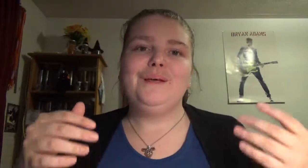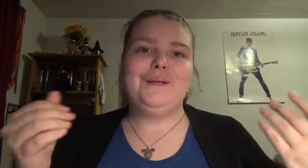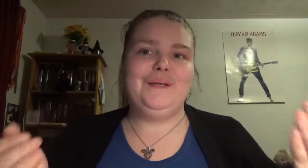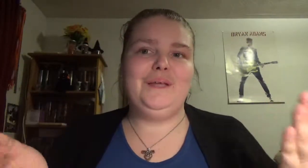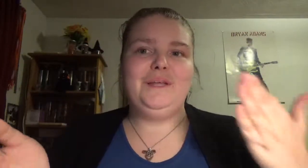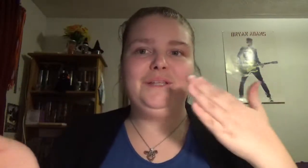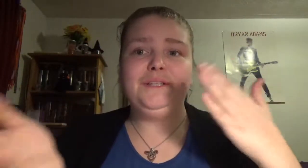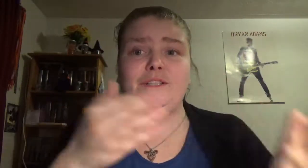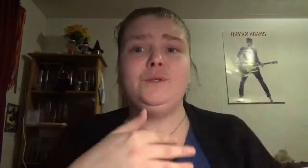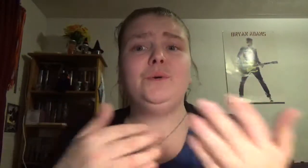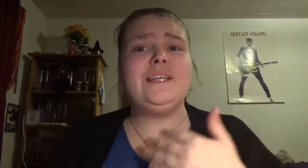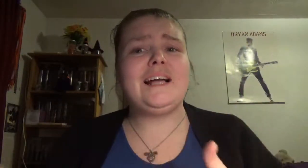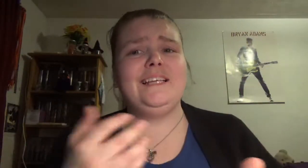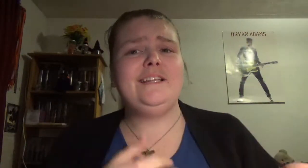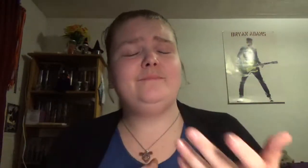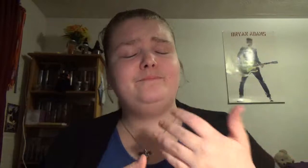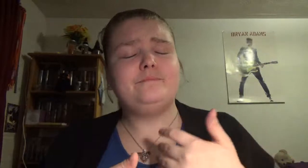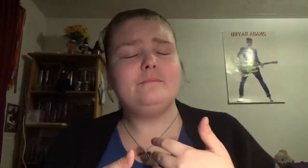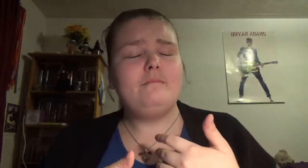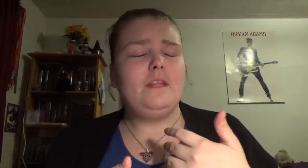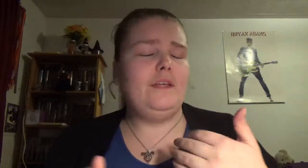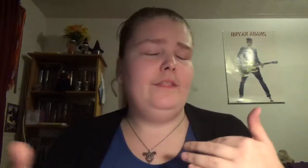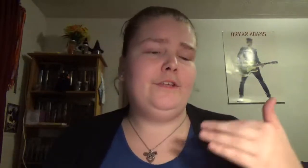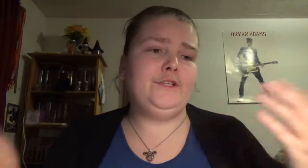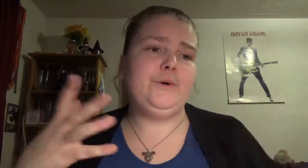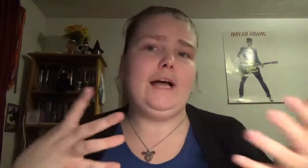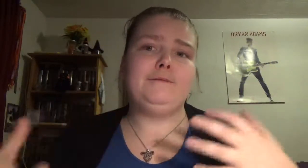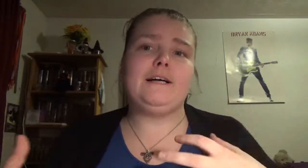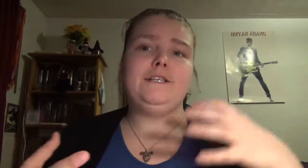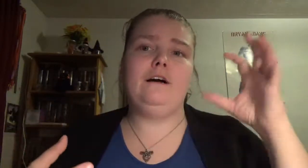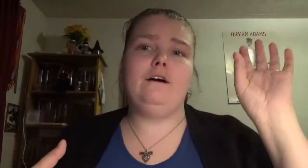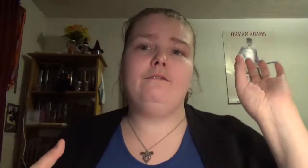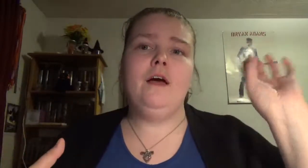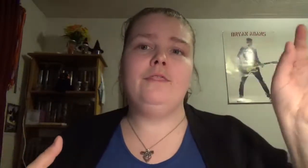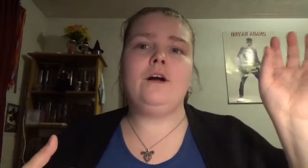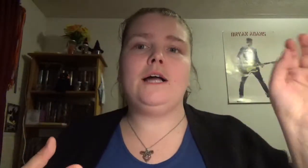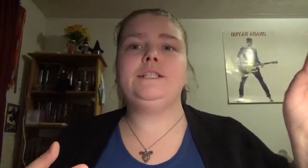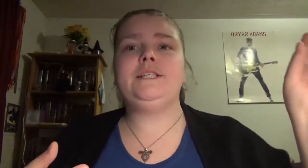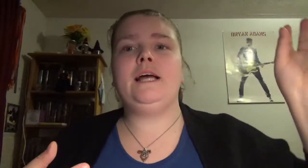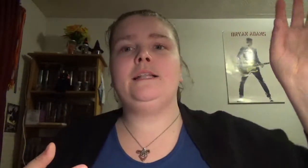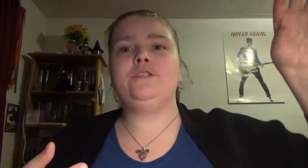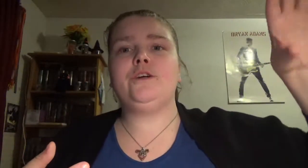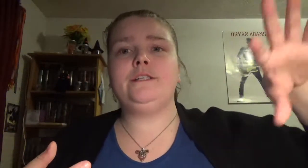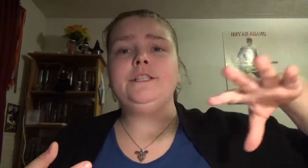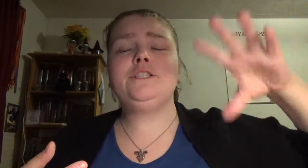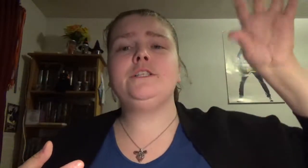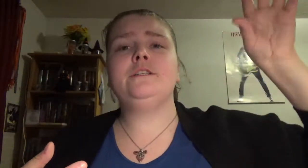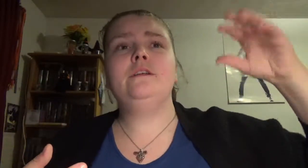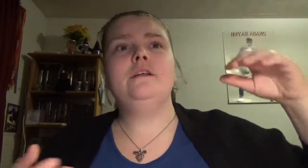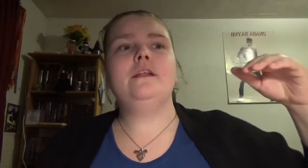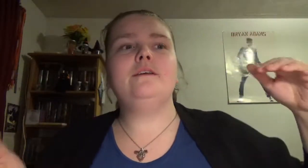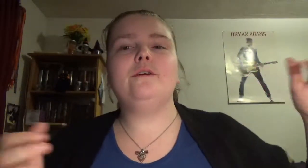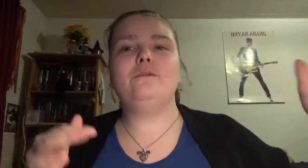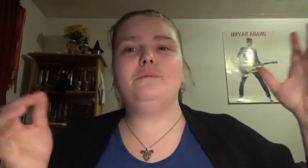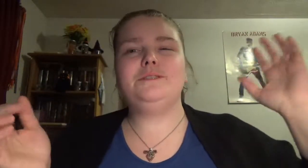into connecting the two aspects of the goddess and the transition like you can almost